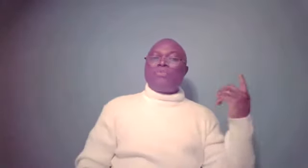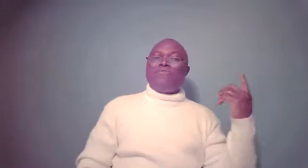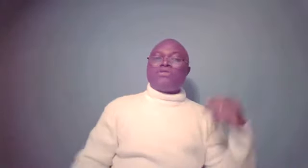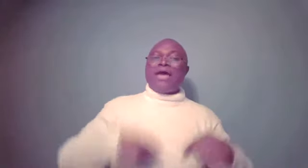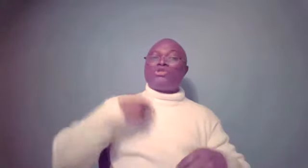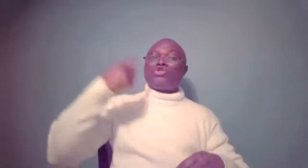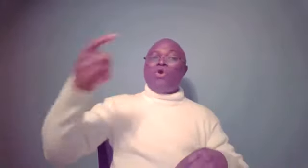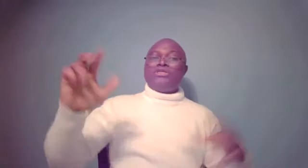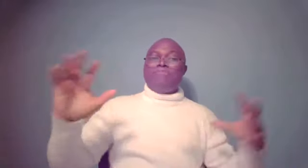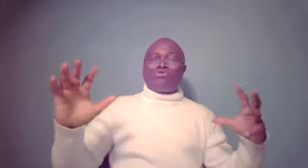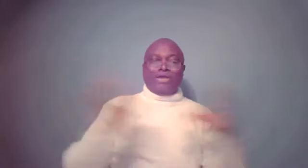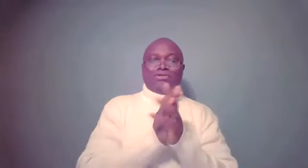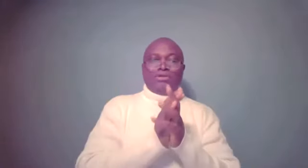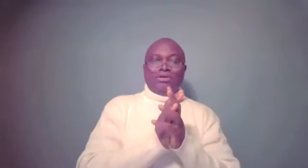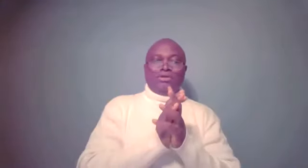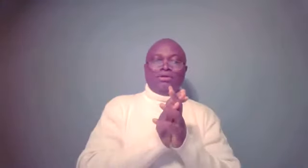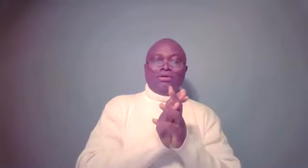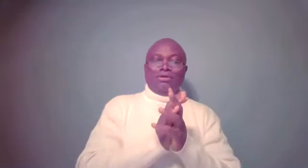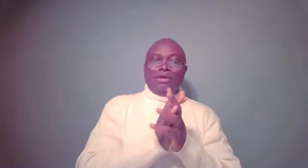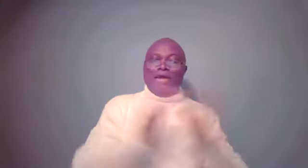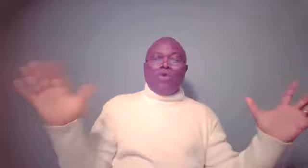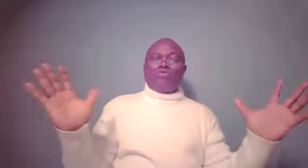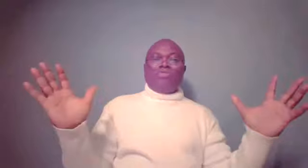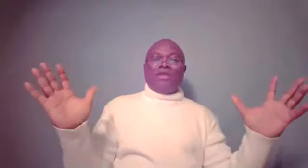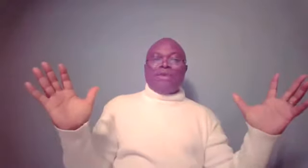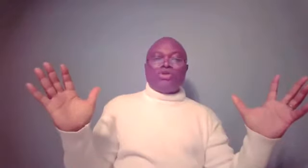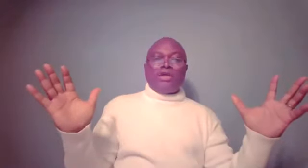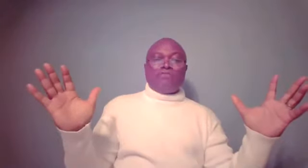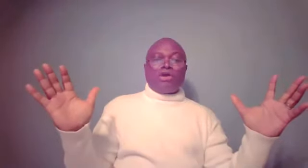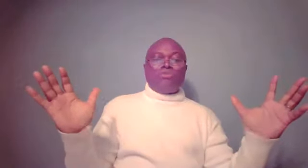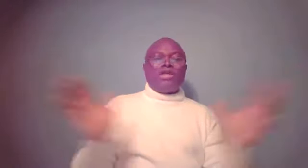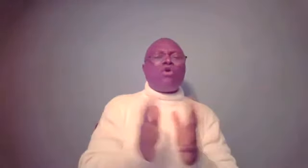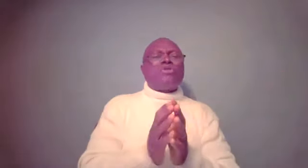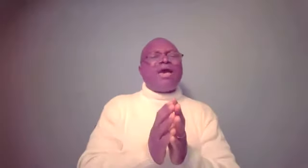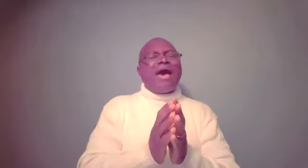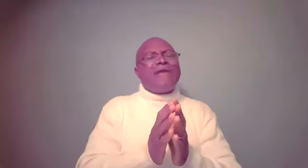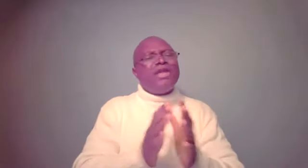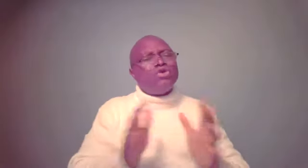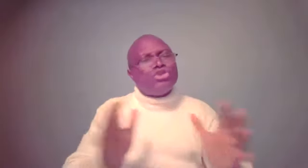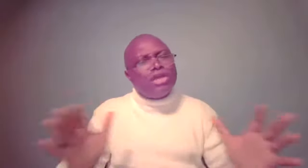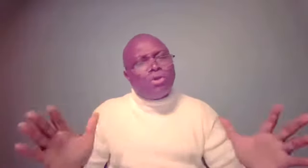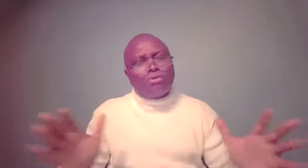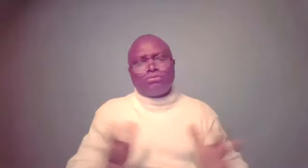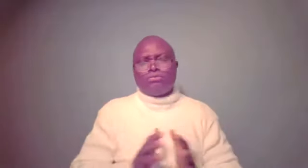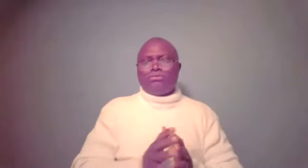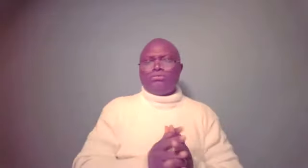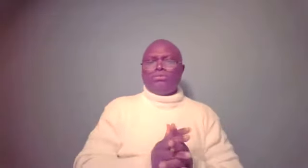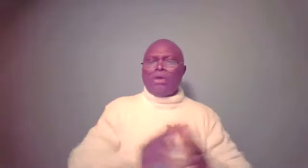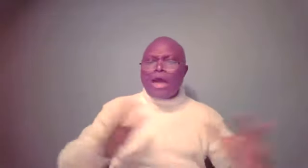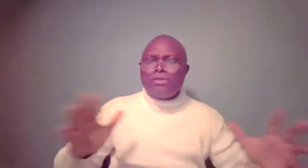previously had sold his bet right. And what's one thing about Joseph, Jacob, Jacob was a hard negotiator. Hard